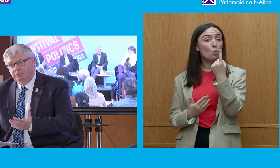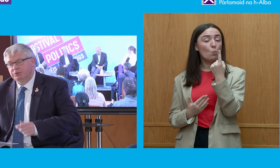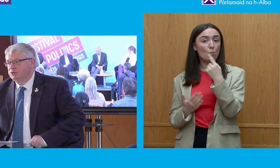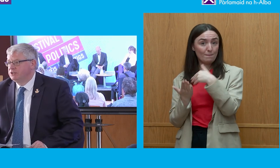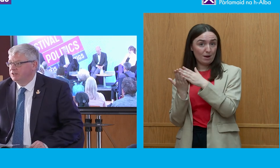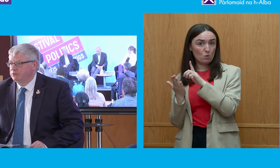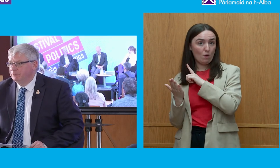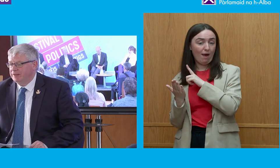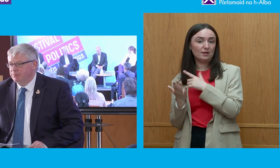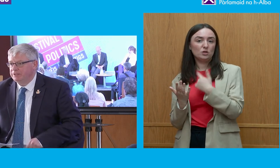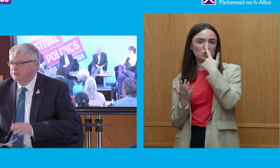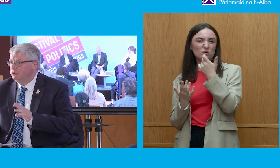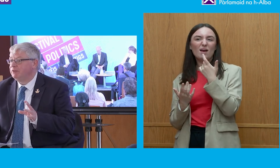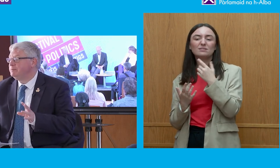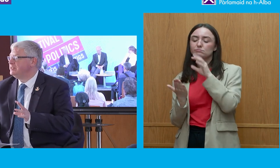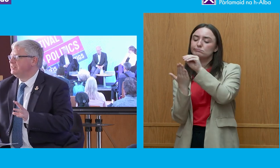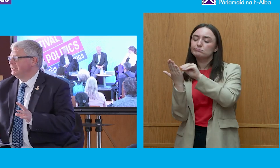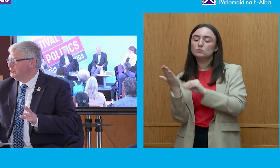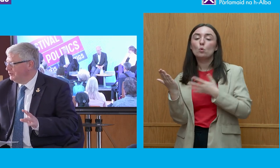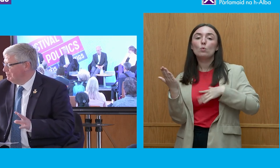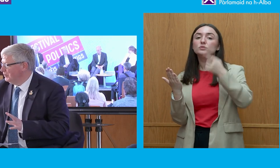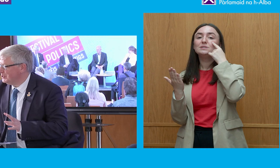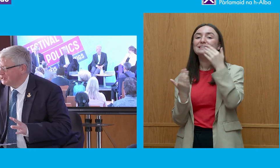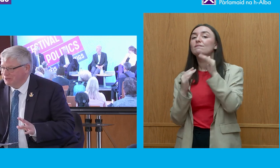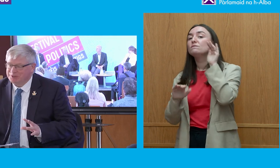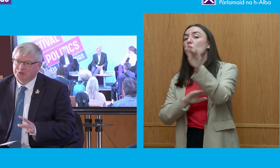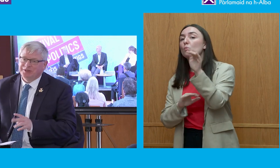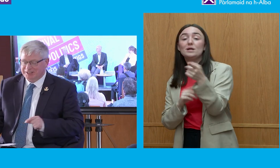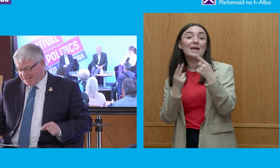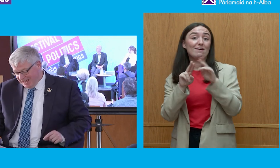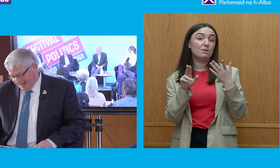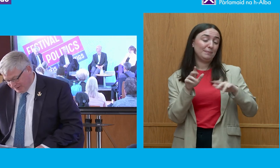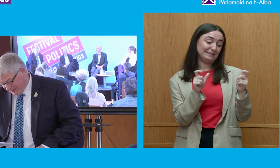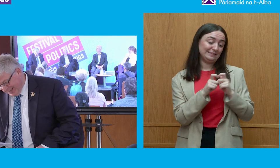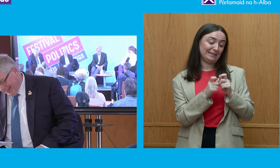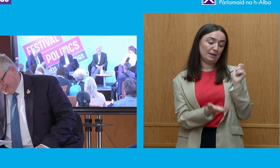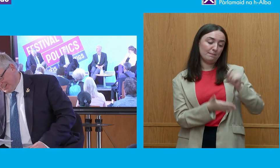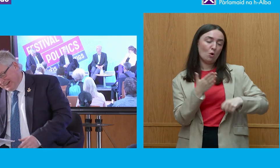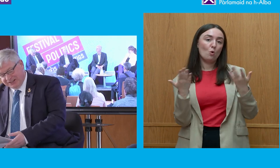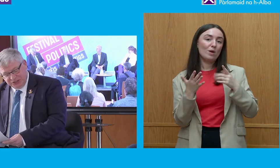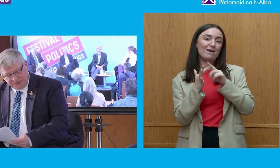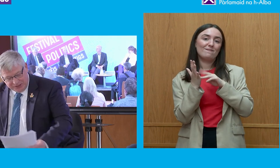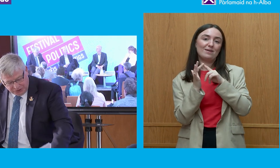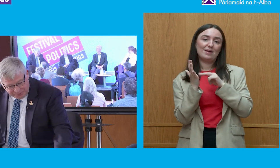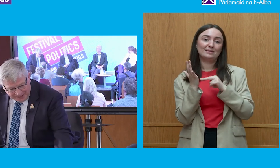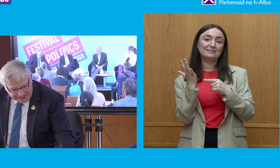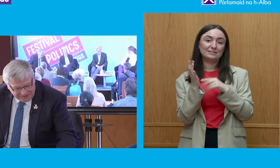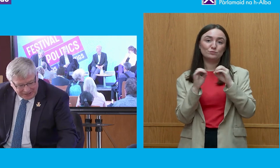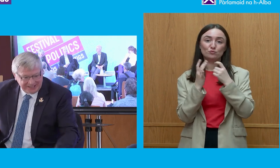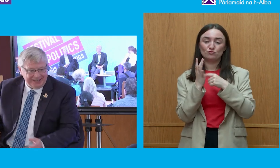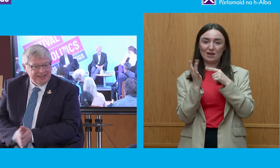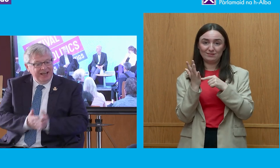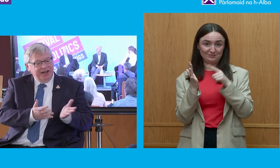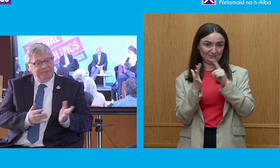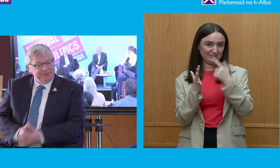if you booked your ticket through Eventbrite it will already be sitting in your inbox so enjoy it and can I just finish off by